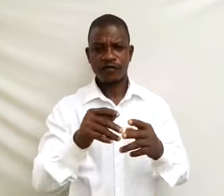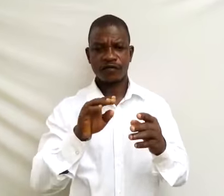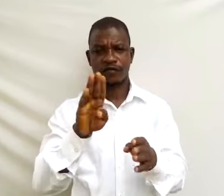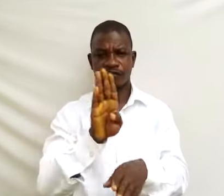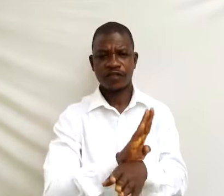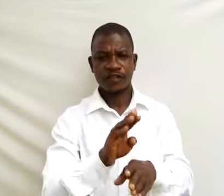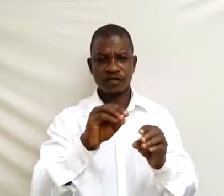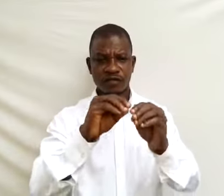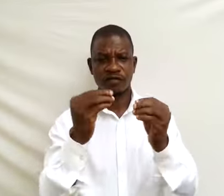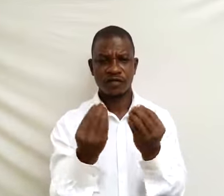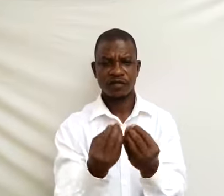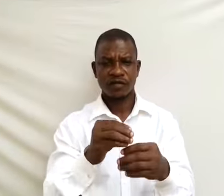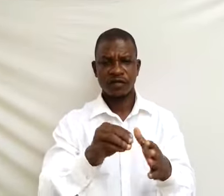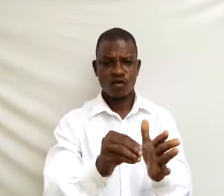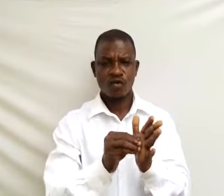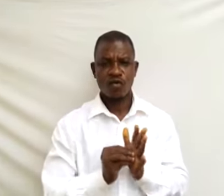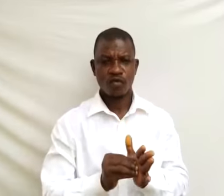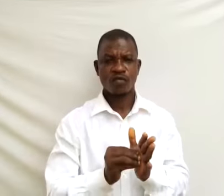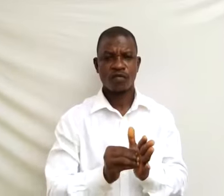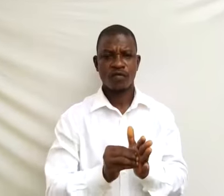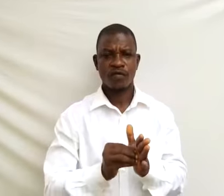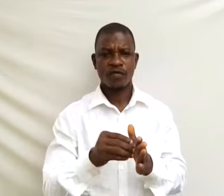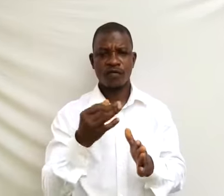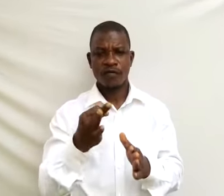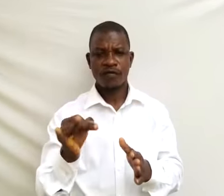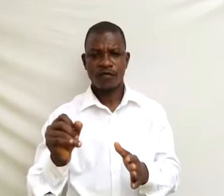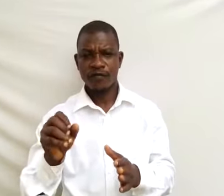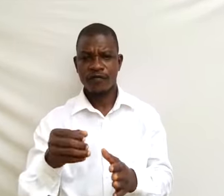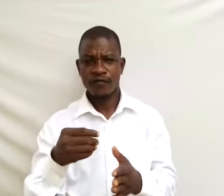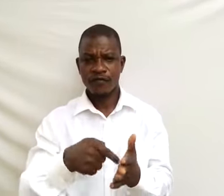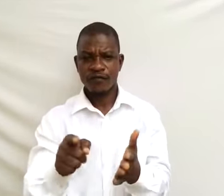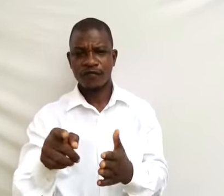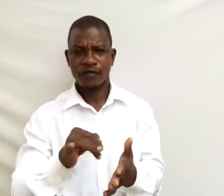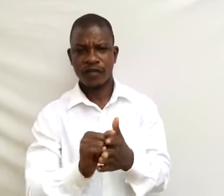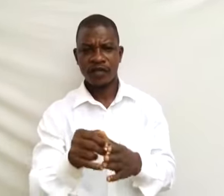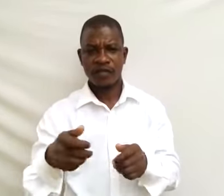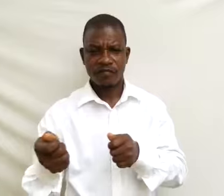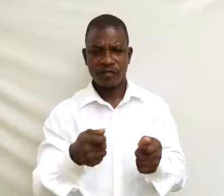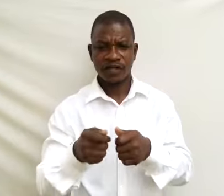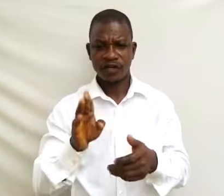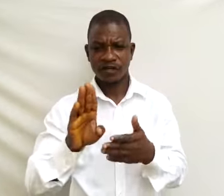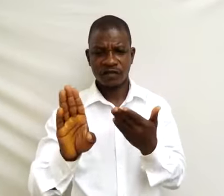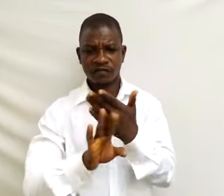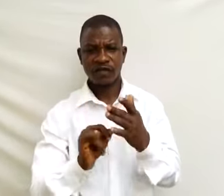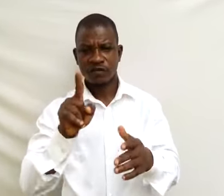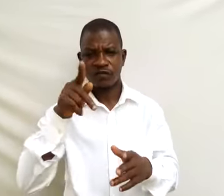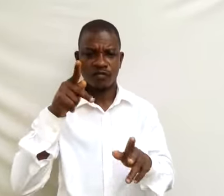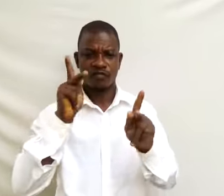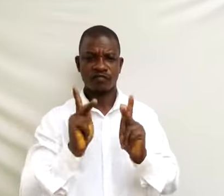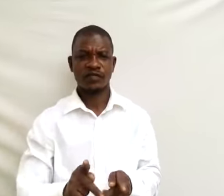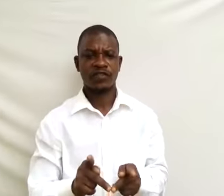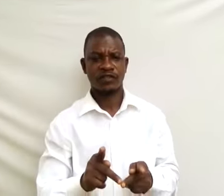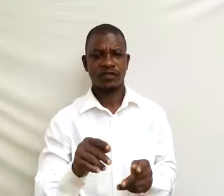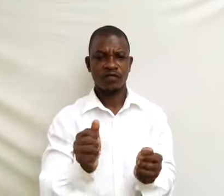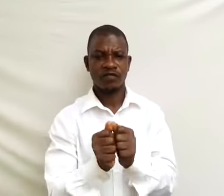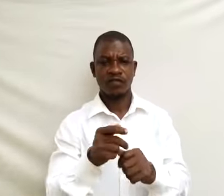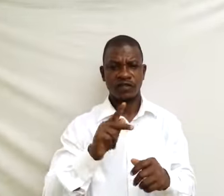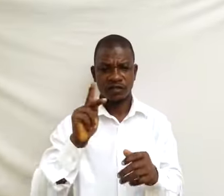owned, financed and managed by one person. With the primary aim